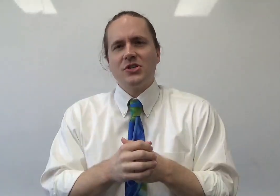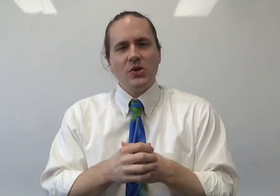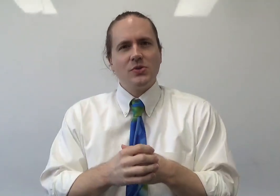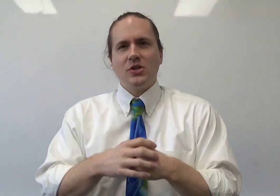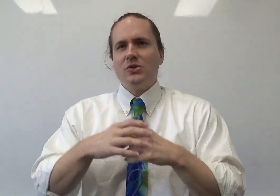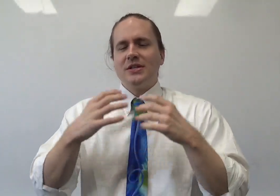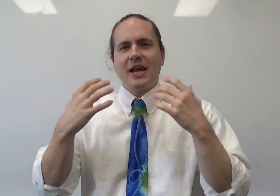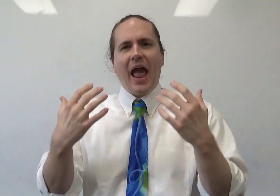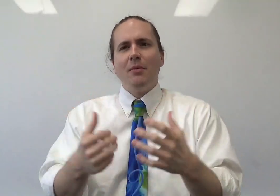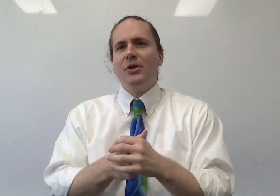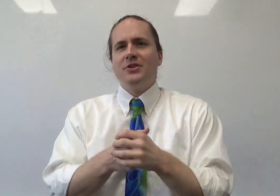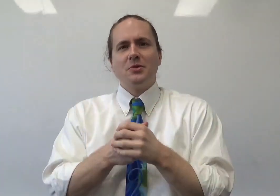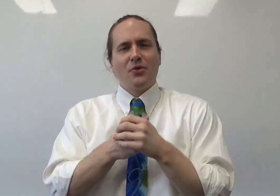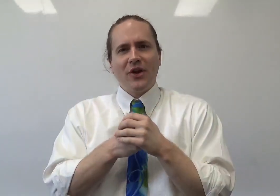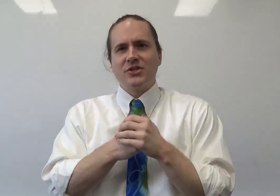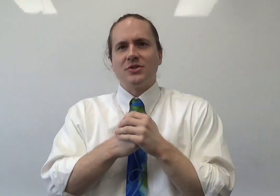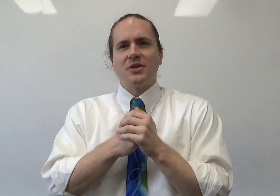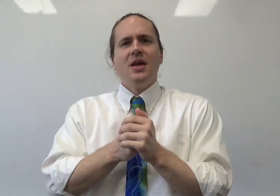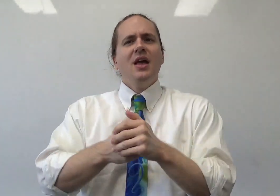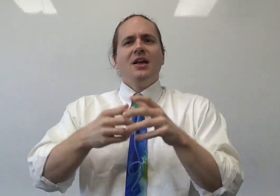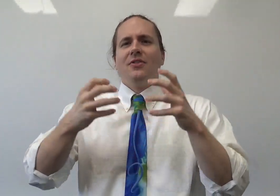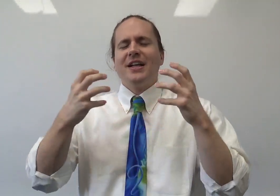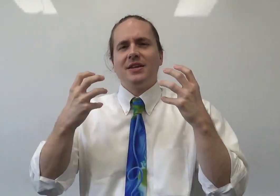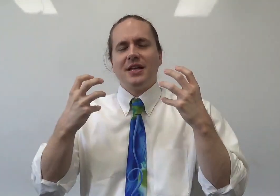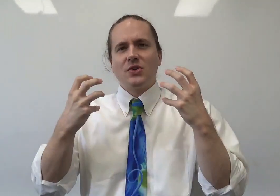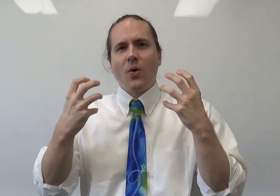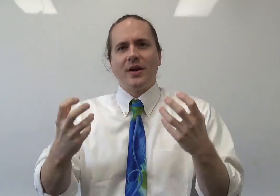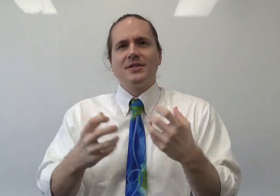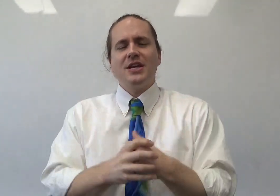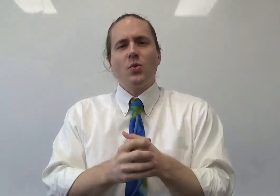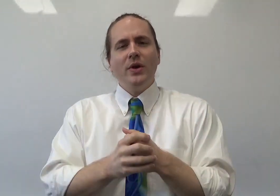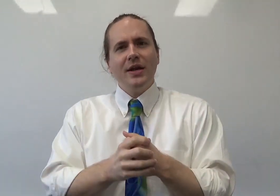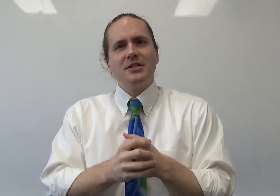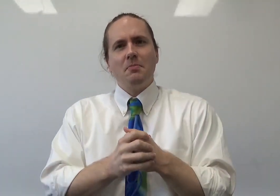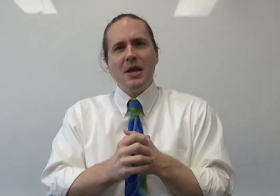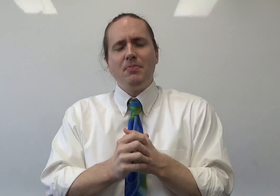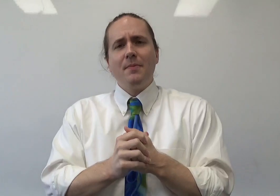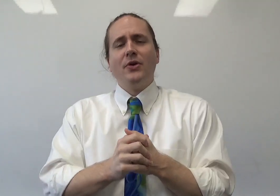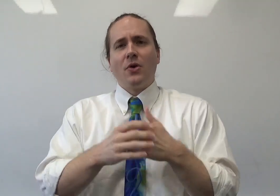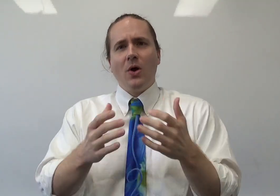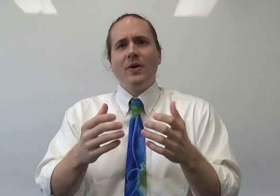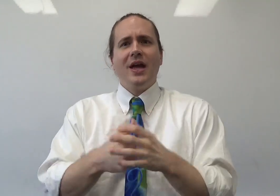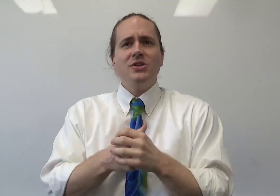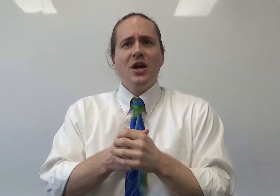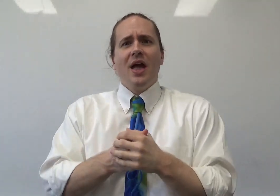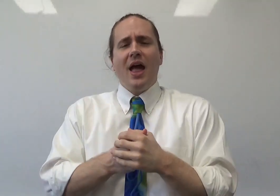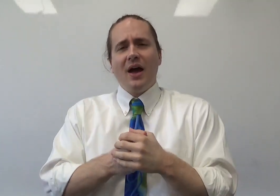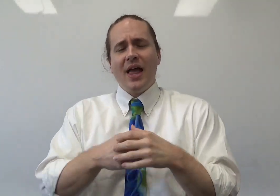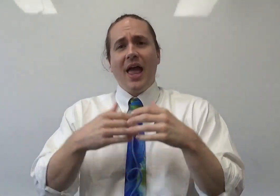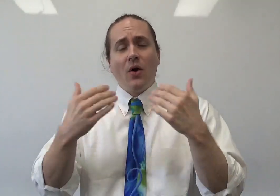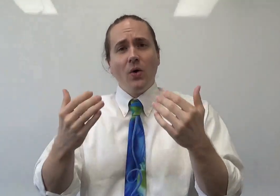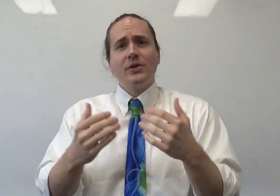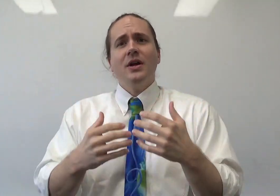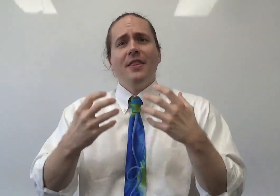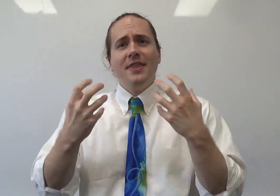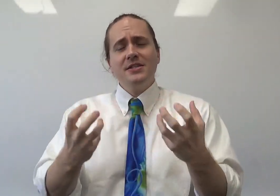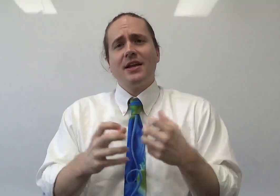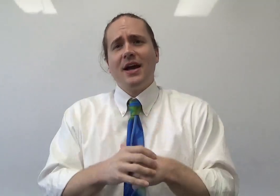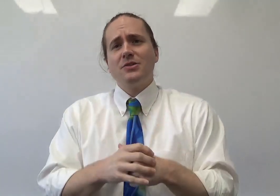students to do things like Abilene Young Professionals. That's an organization where you get to meet people your own age and older. These are the kinds of